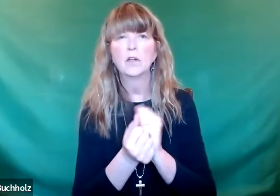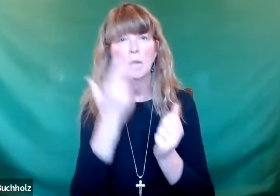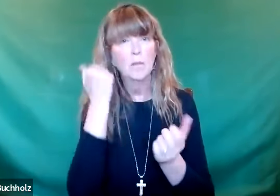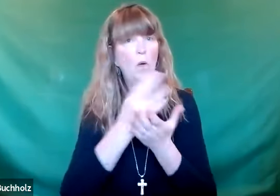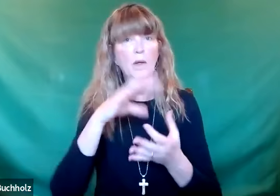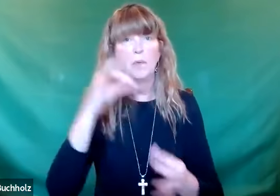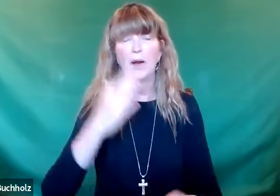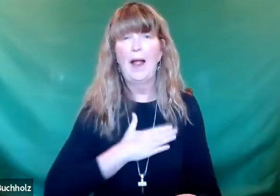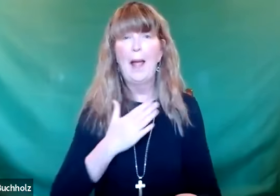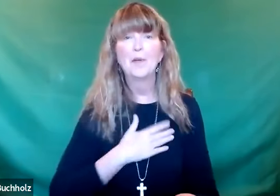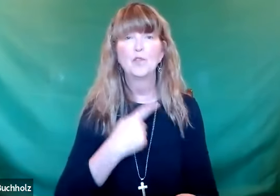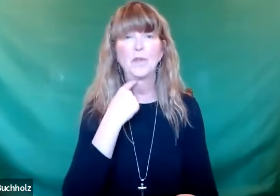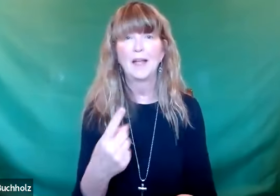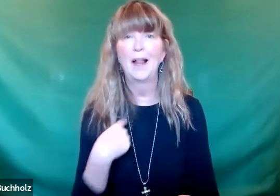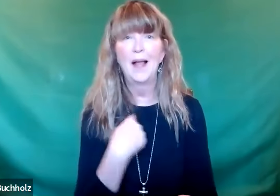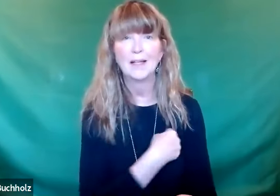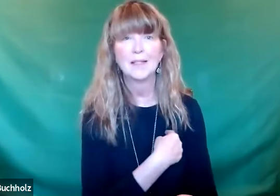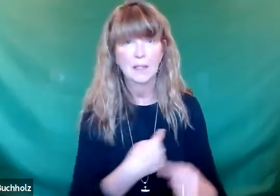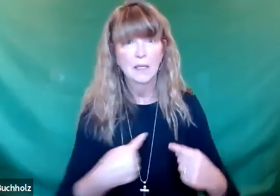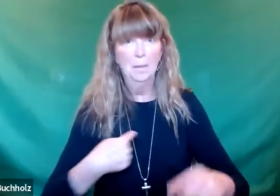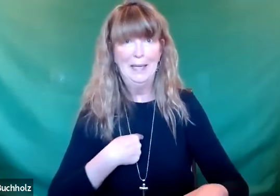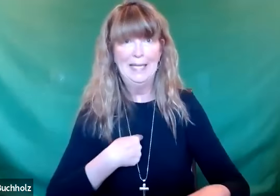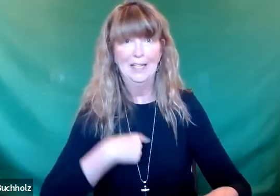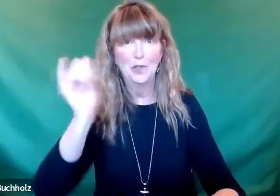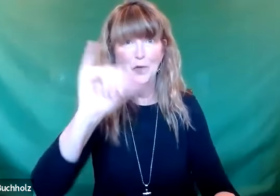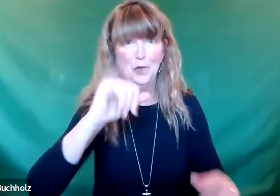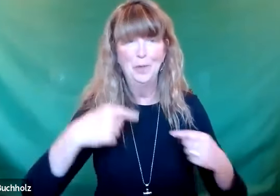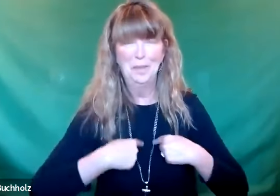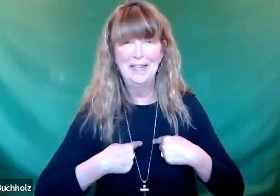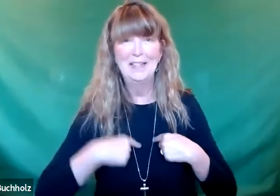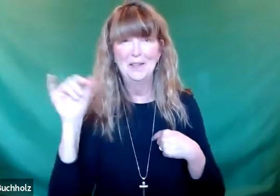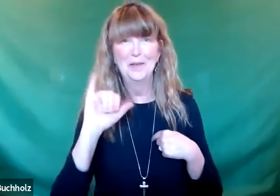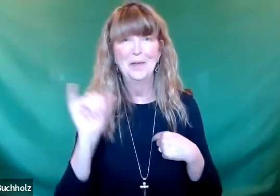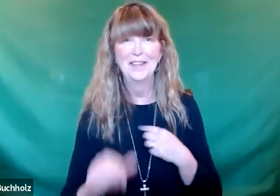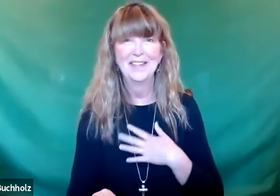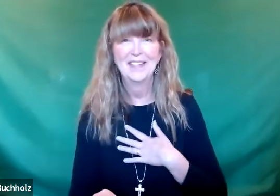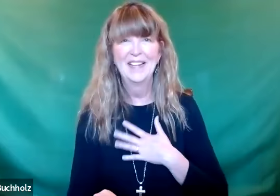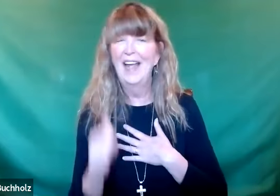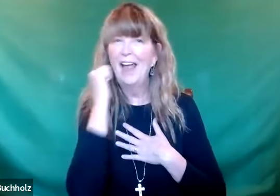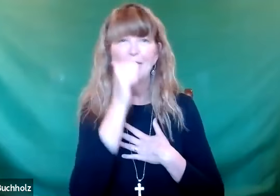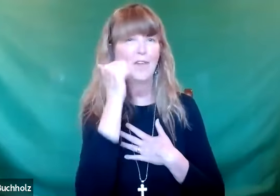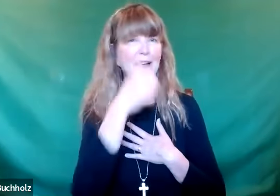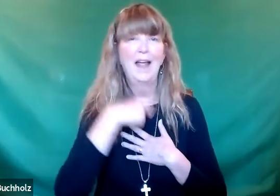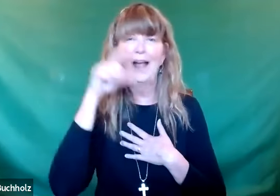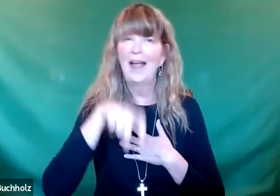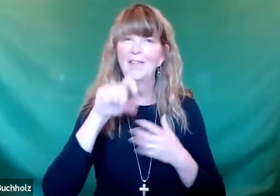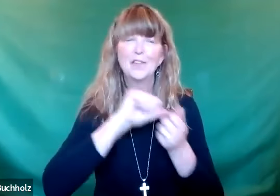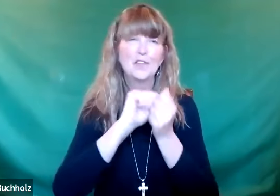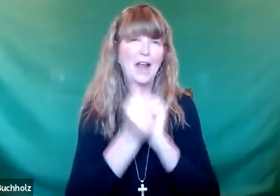hearts and minds to recognize our weaknesses and then be willing to make amends and to repent and change. The Holy Spirit will let you know.